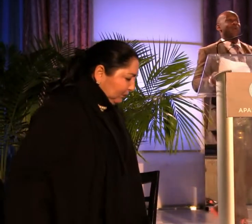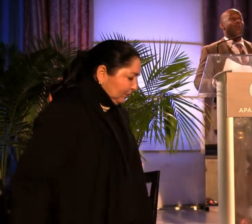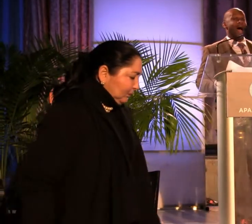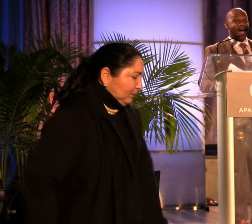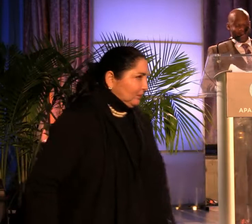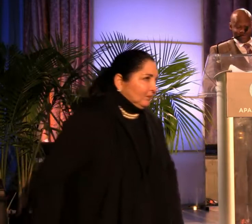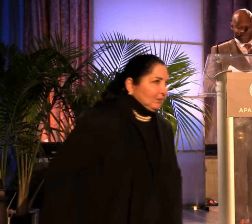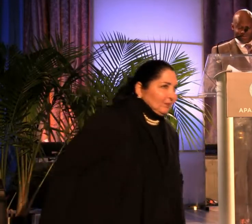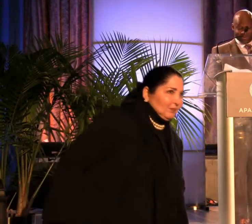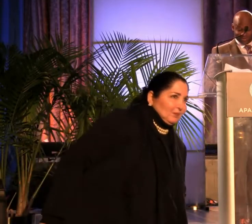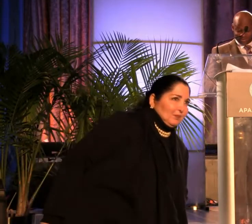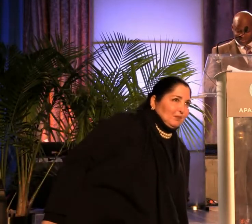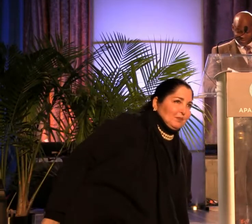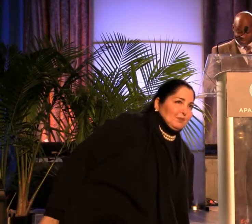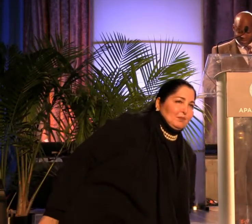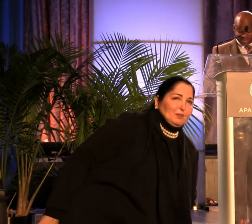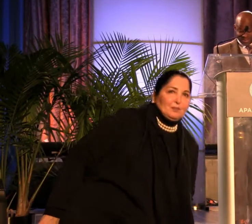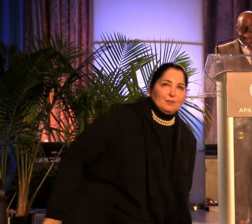Wow.